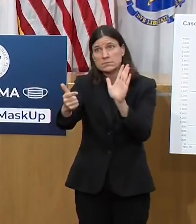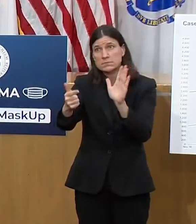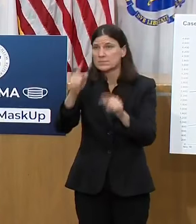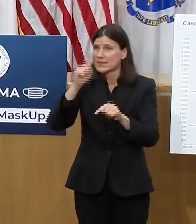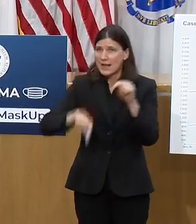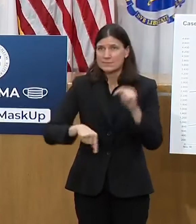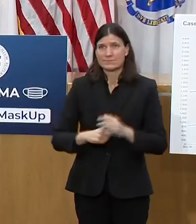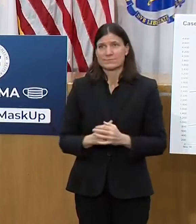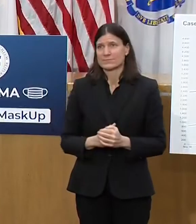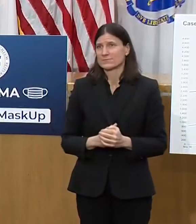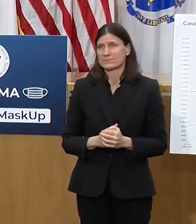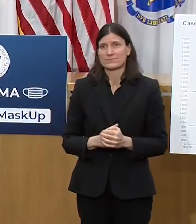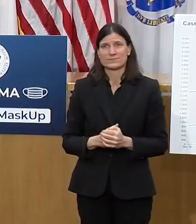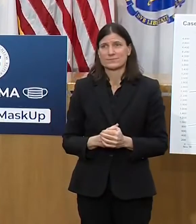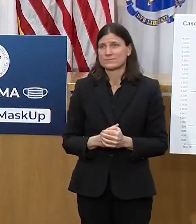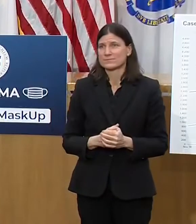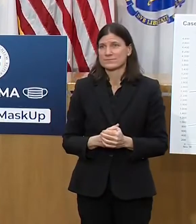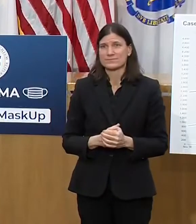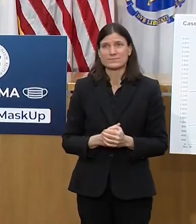we all love most.